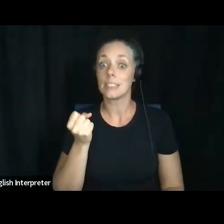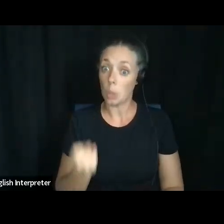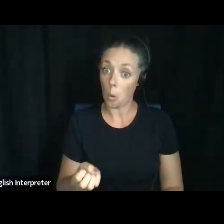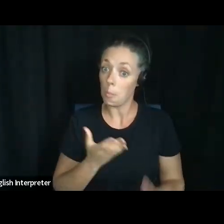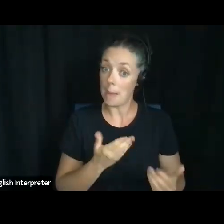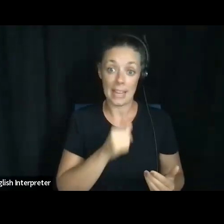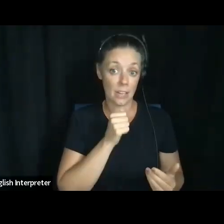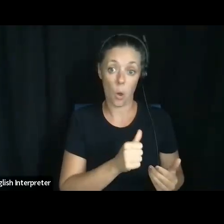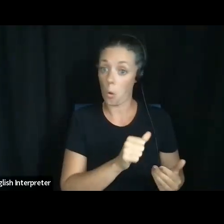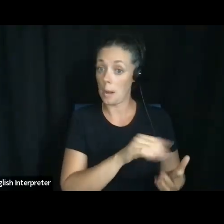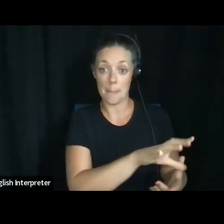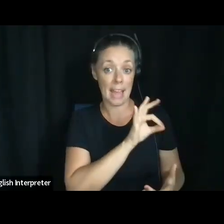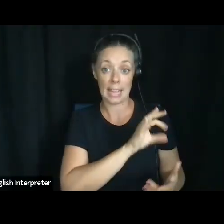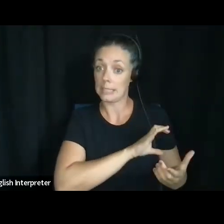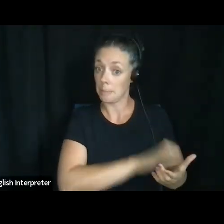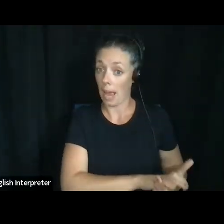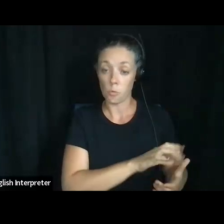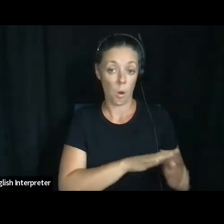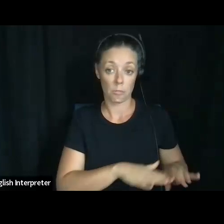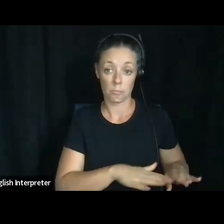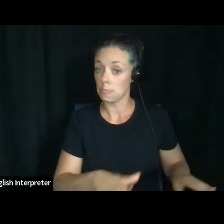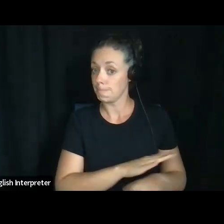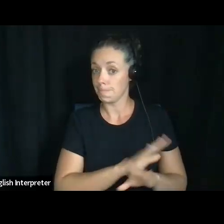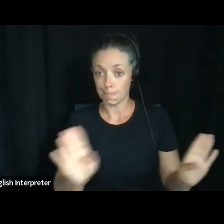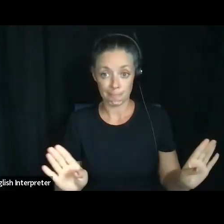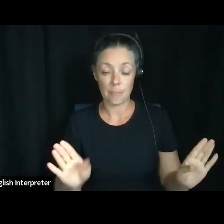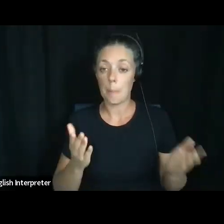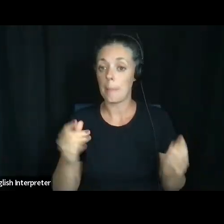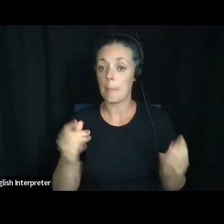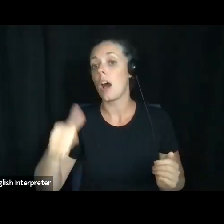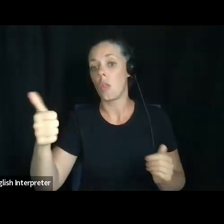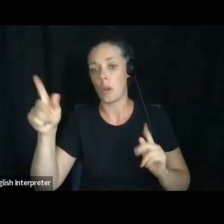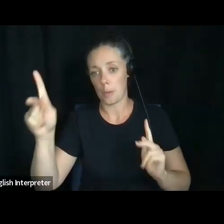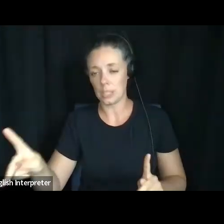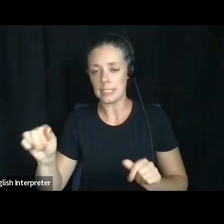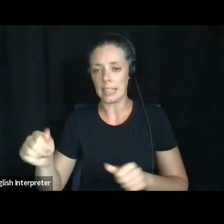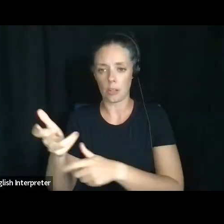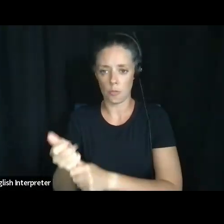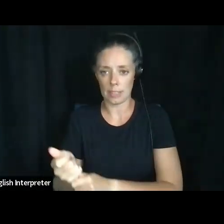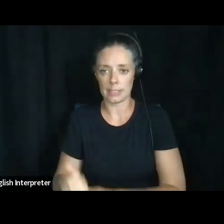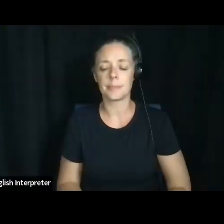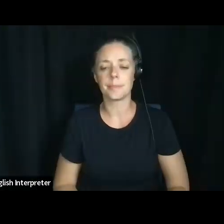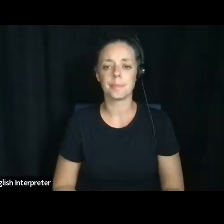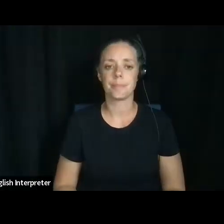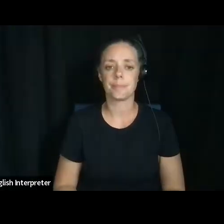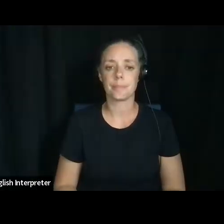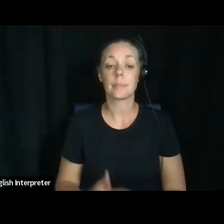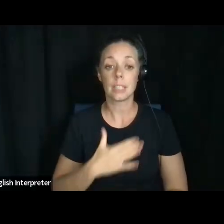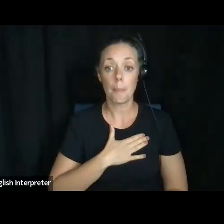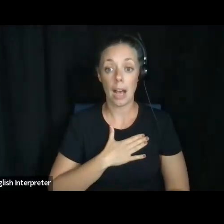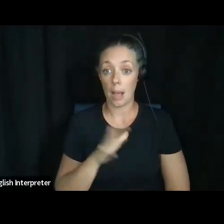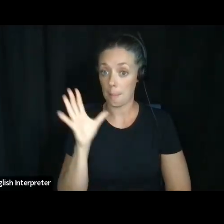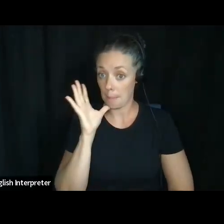not choose that person who is the closest to them. Um, I know that, uh, my mom